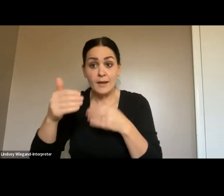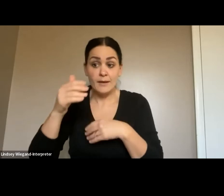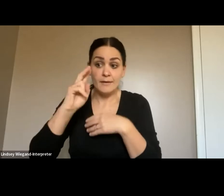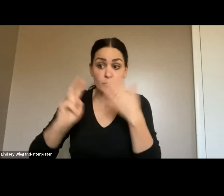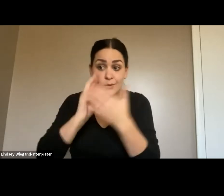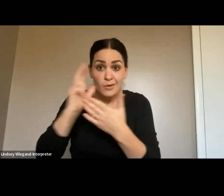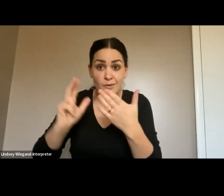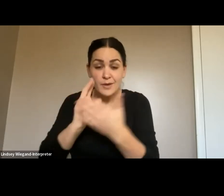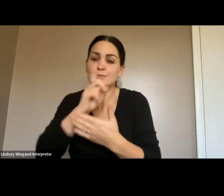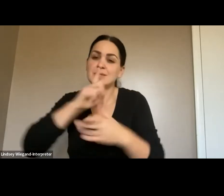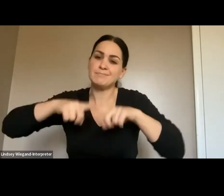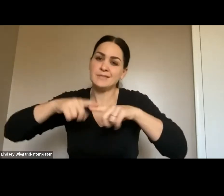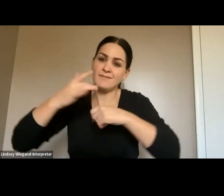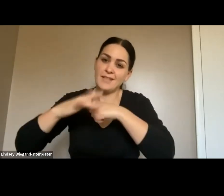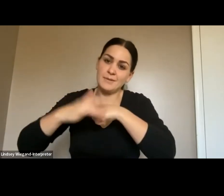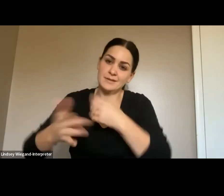availability.